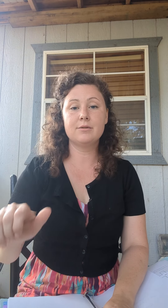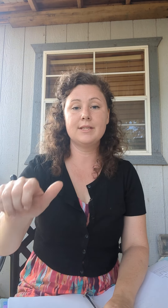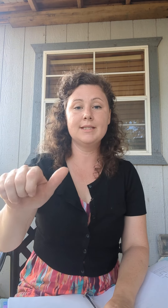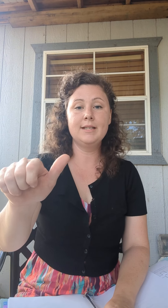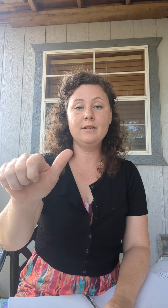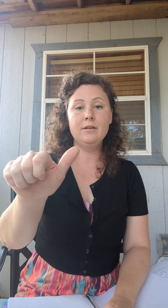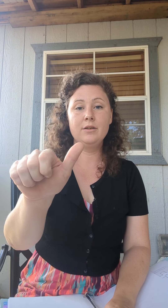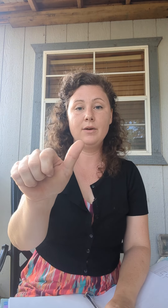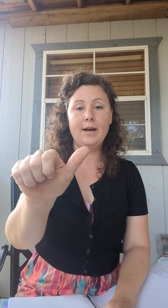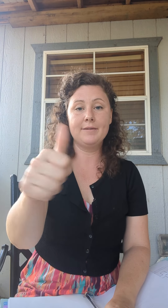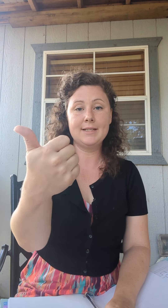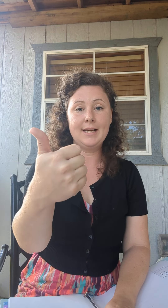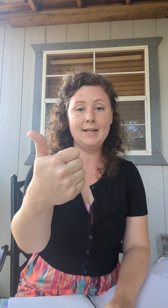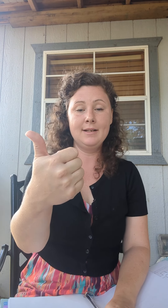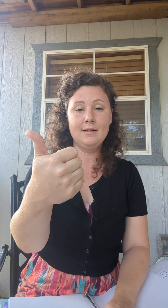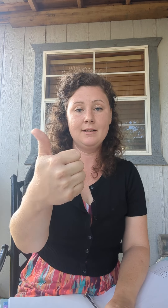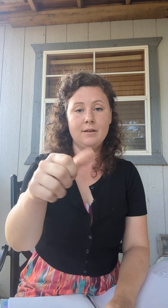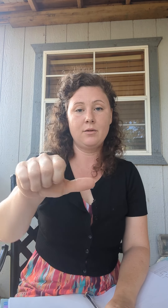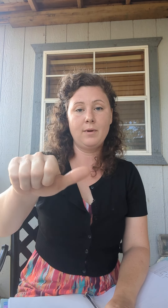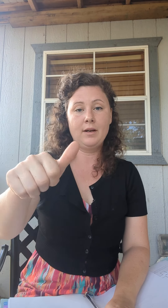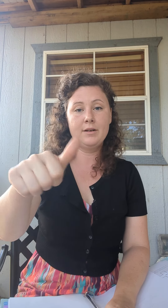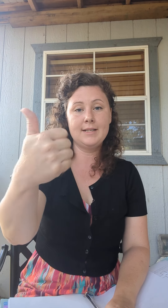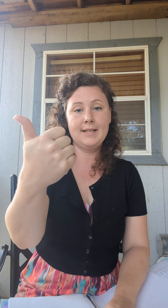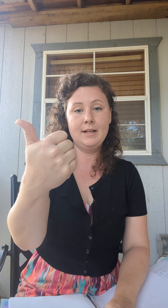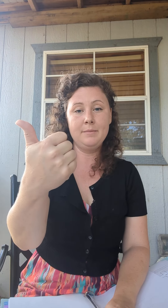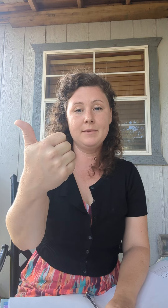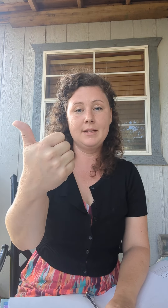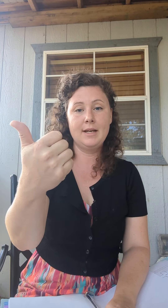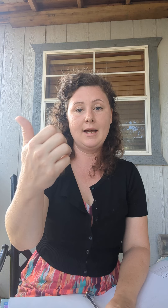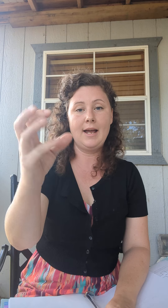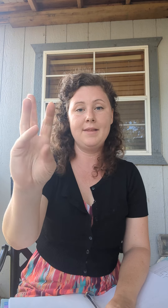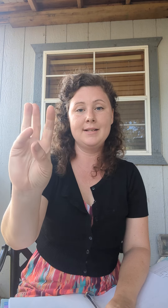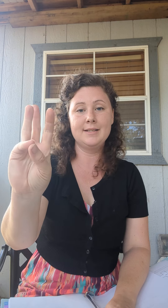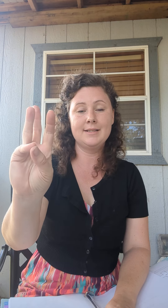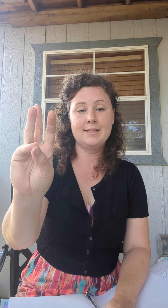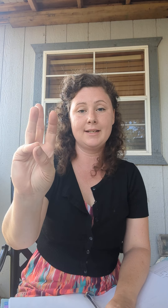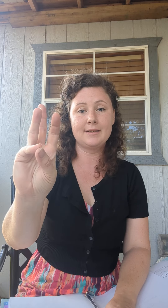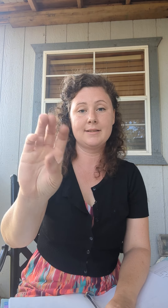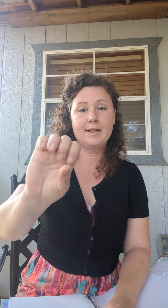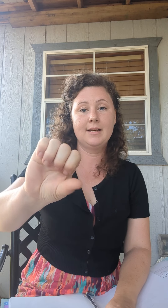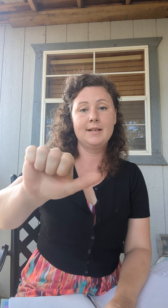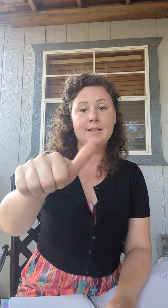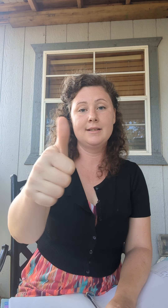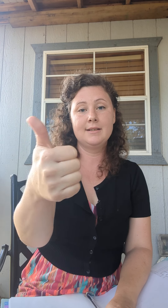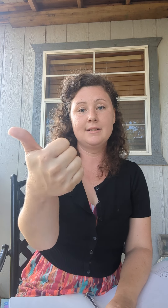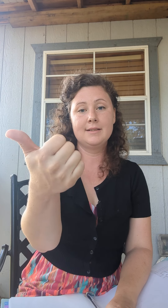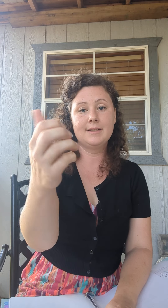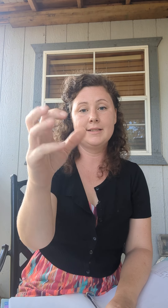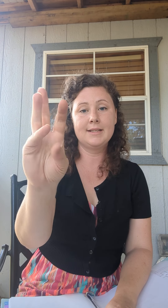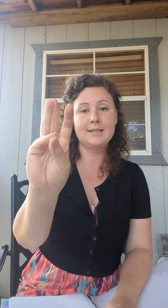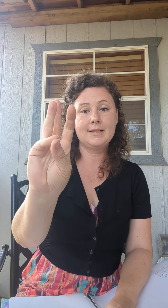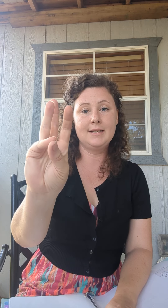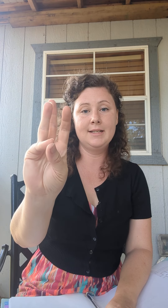So 16, you have 10. You're gonna rock your 10 up and then 6. 16,